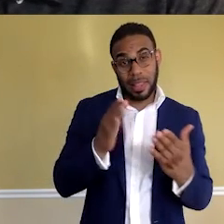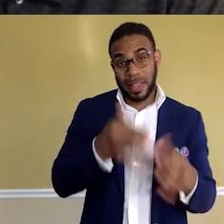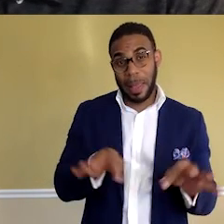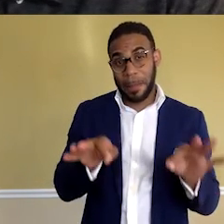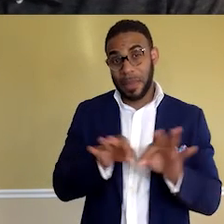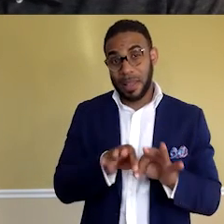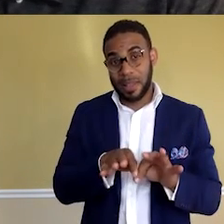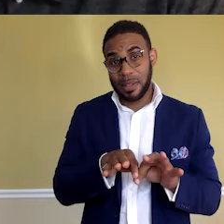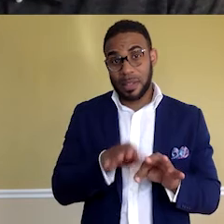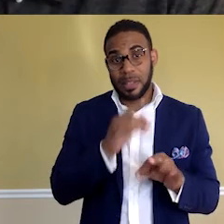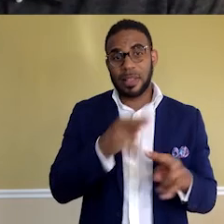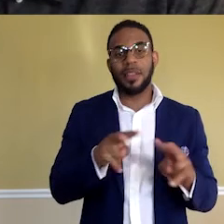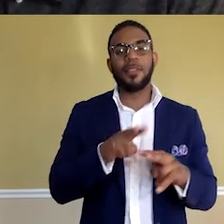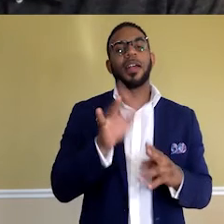is the value they bring to that company.